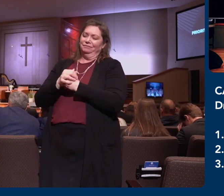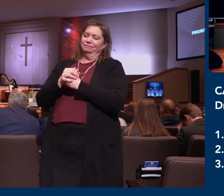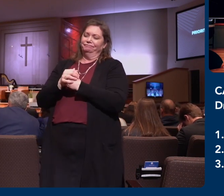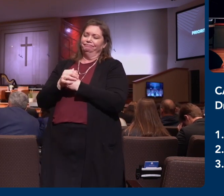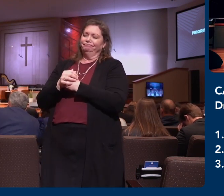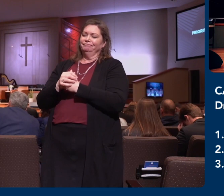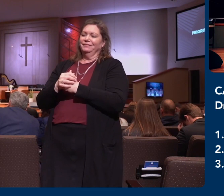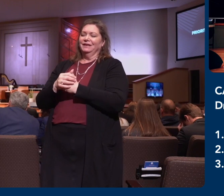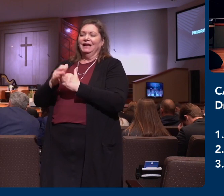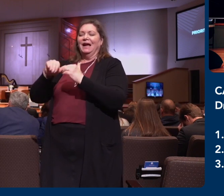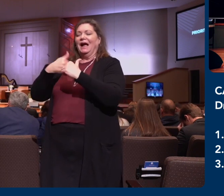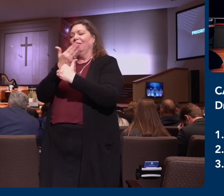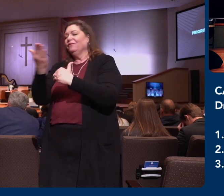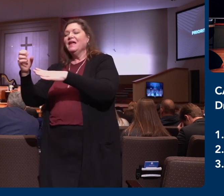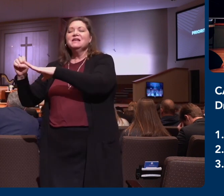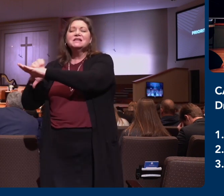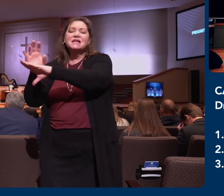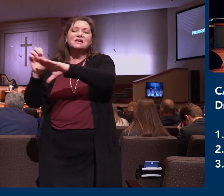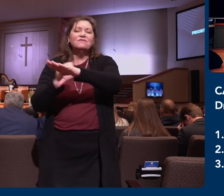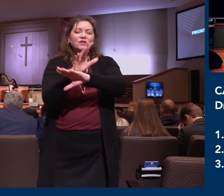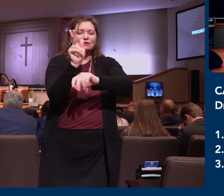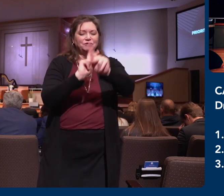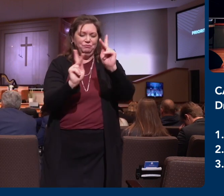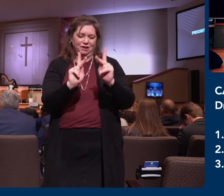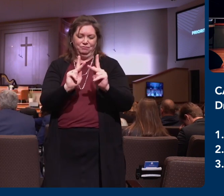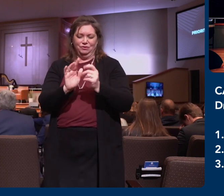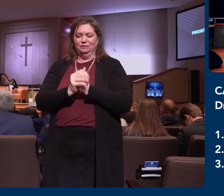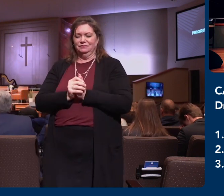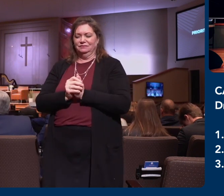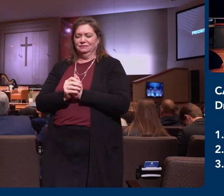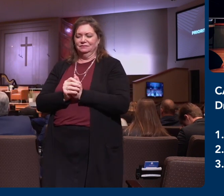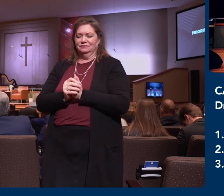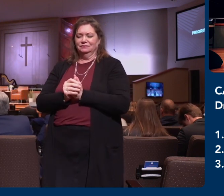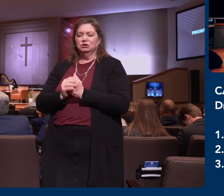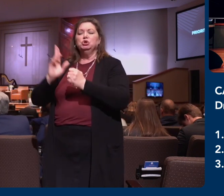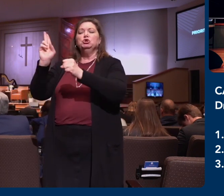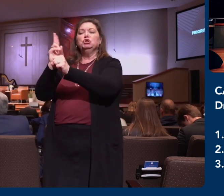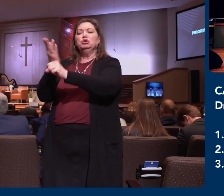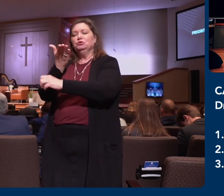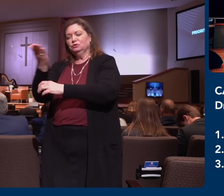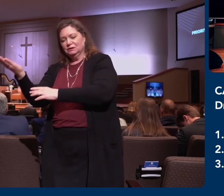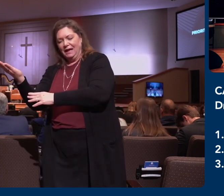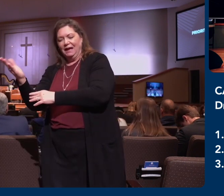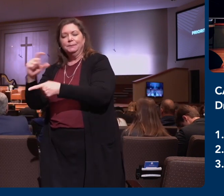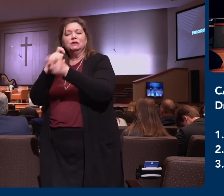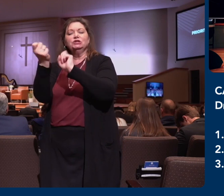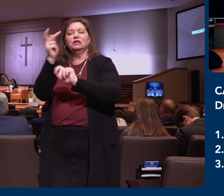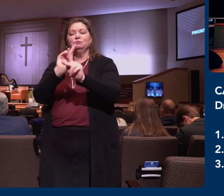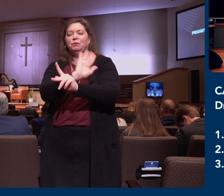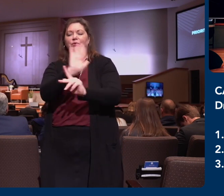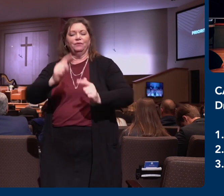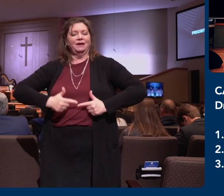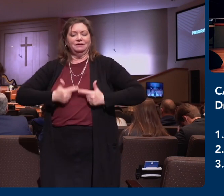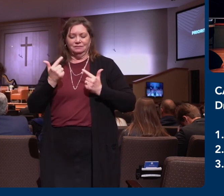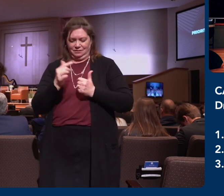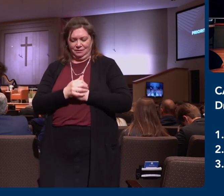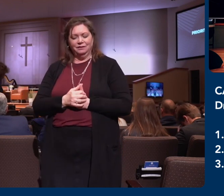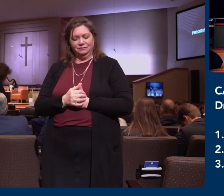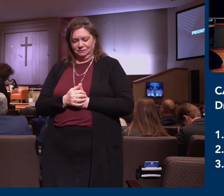changed because of their faithfulness and their service where you take them. And Father, I pray that wherever they go,